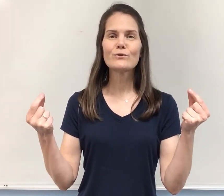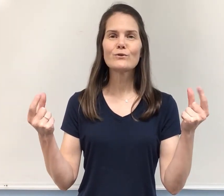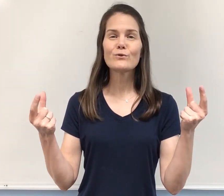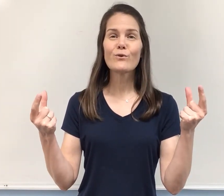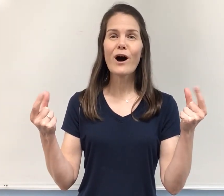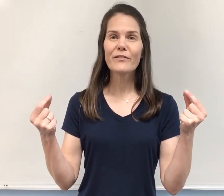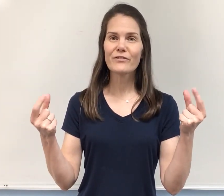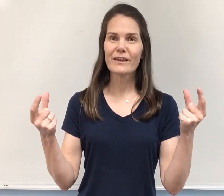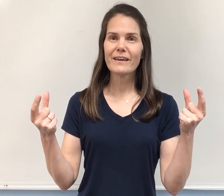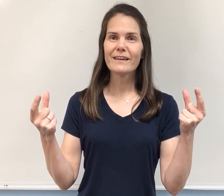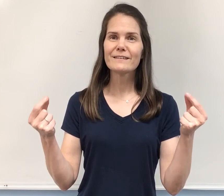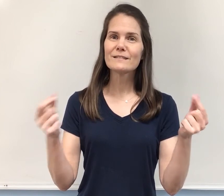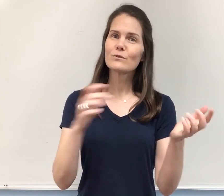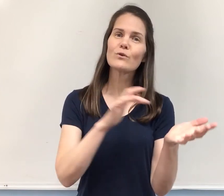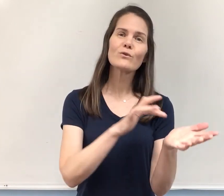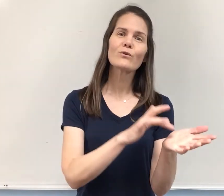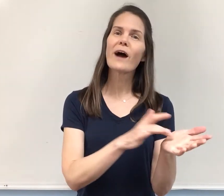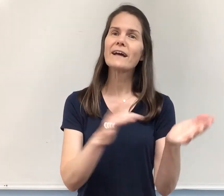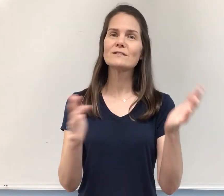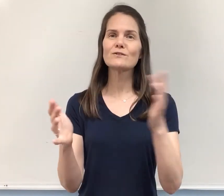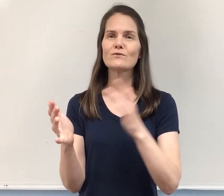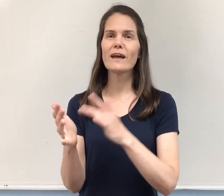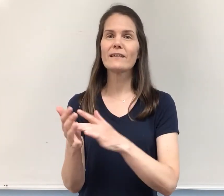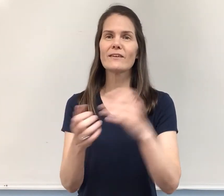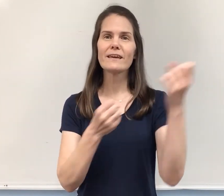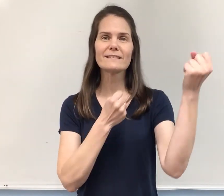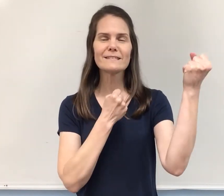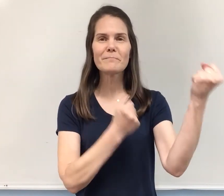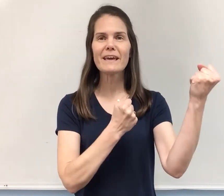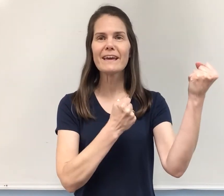all things through Christ who strengthens me.